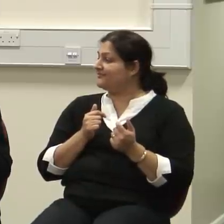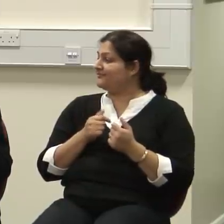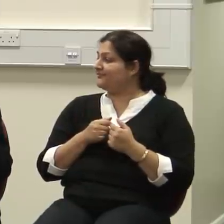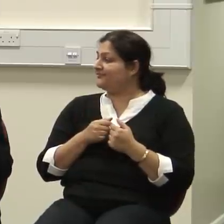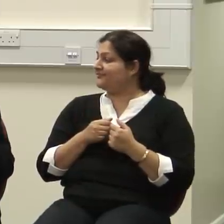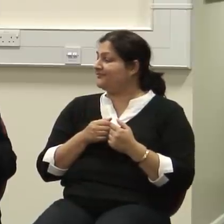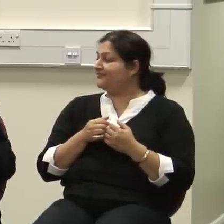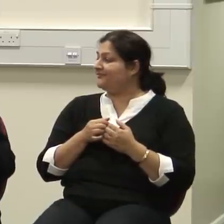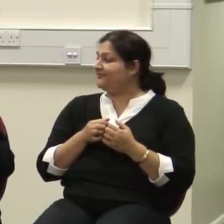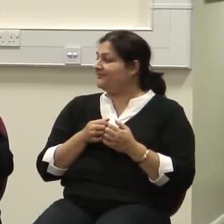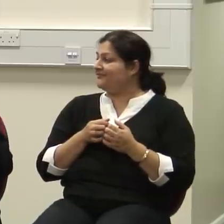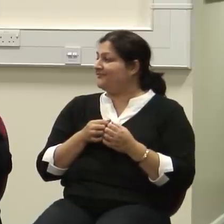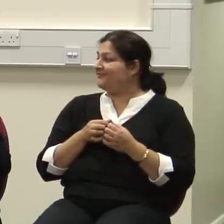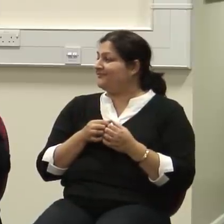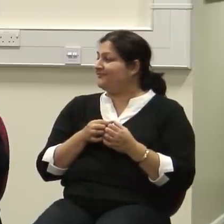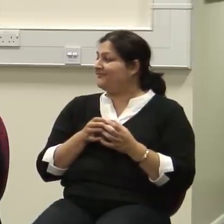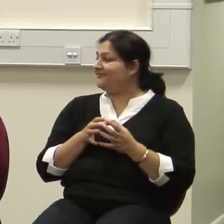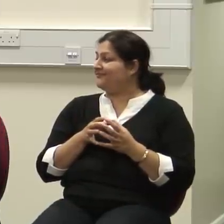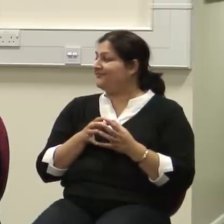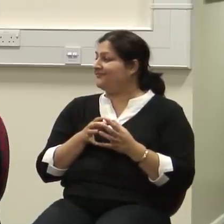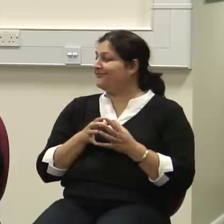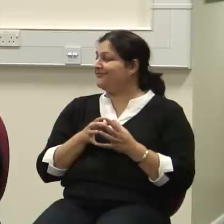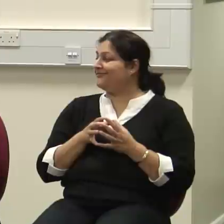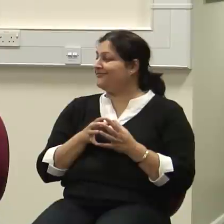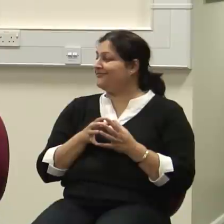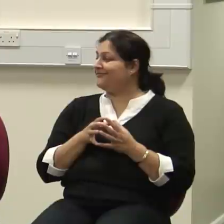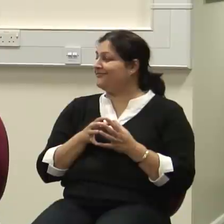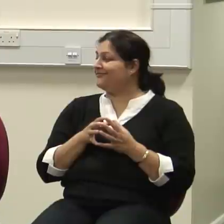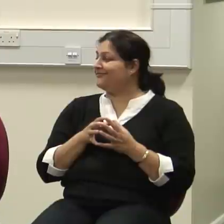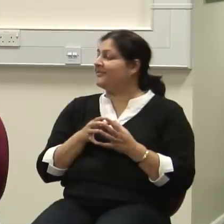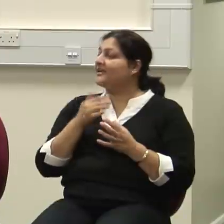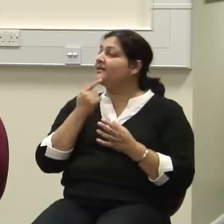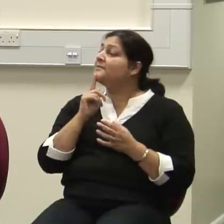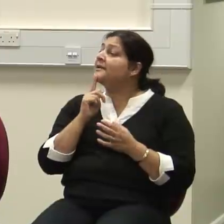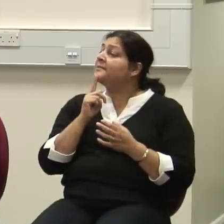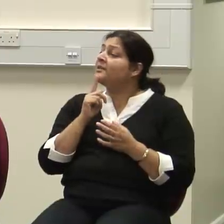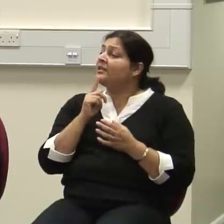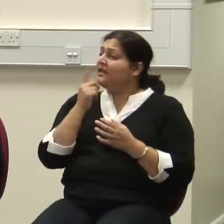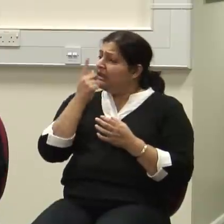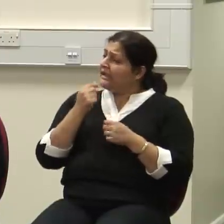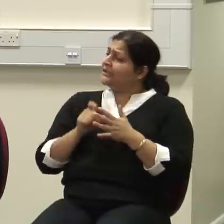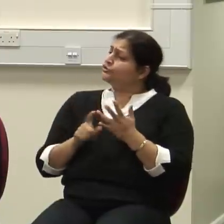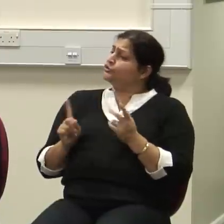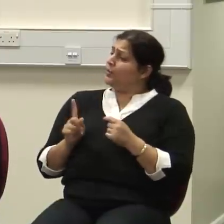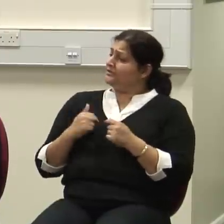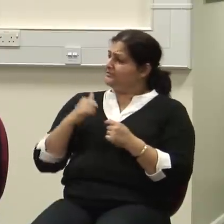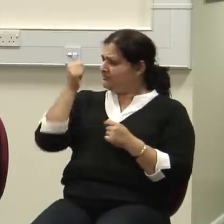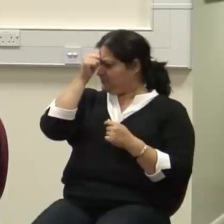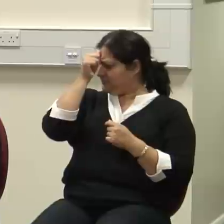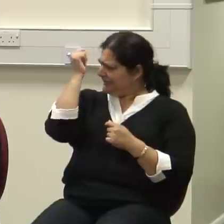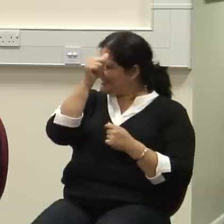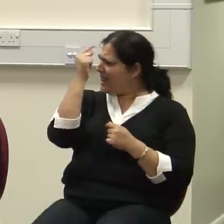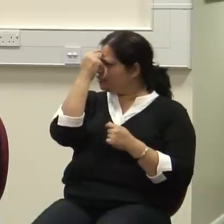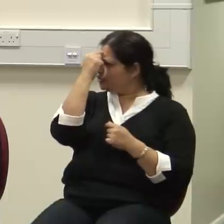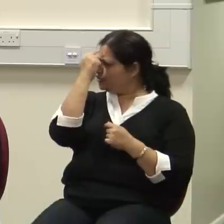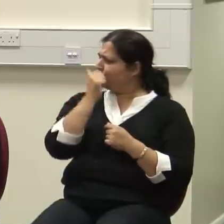to do more than intelligently counteract them, which is what the Founding Fathers tried to do, which